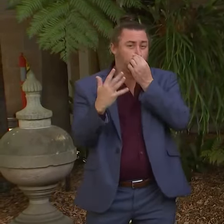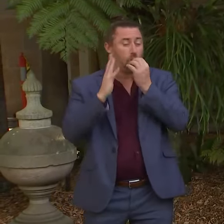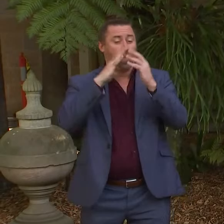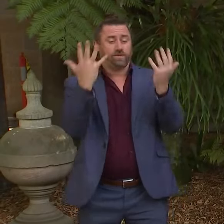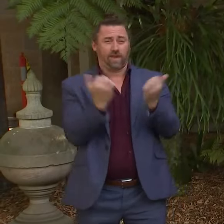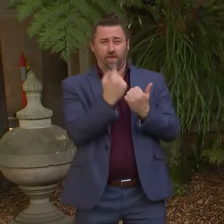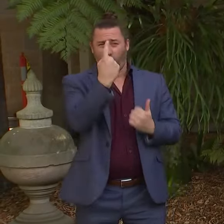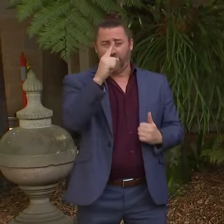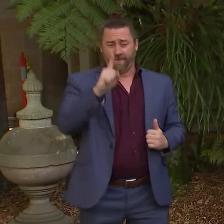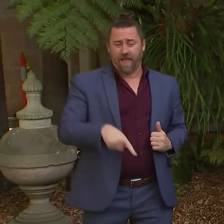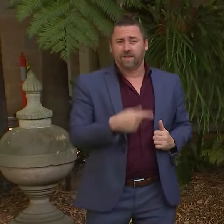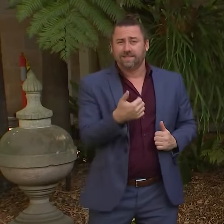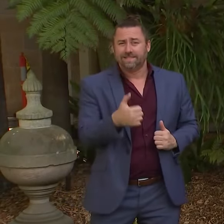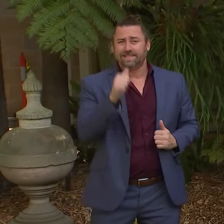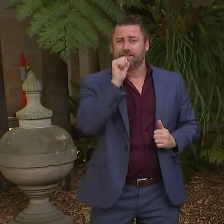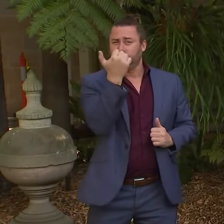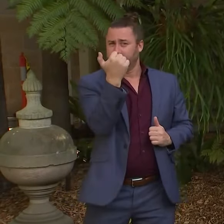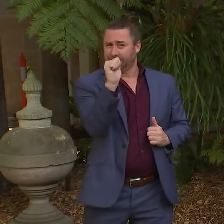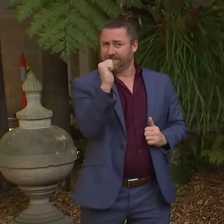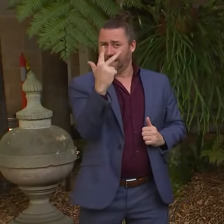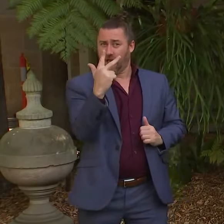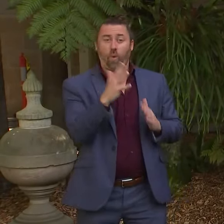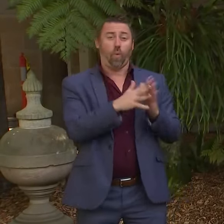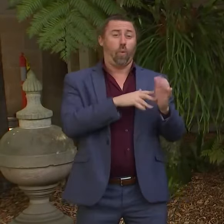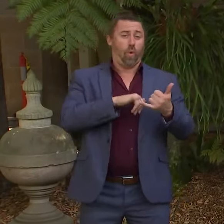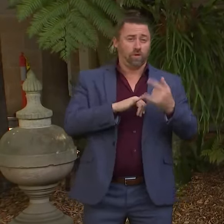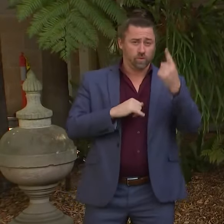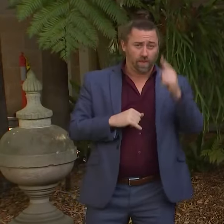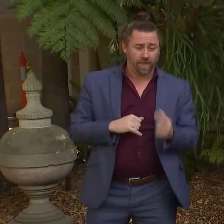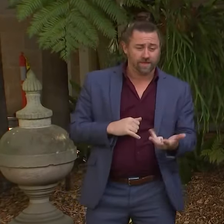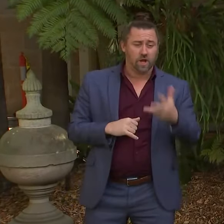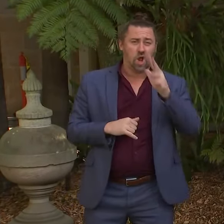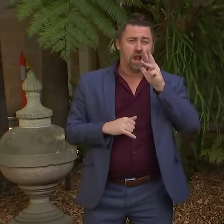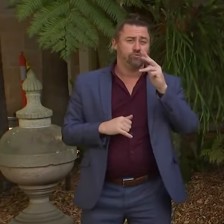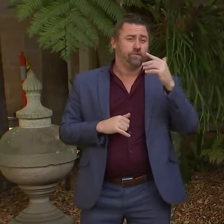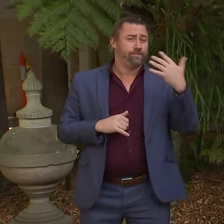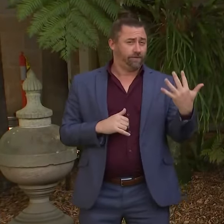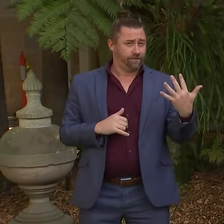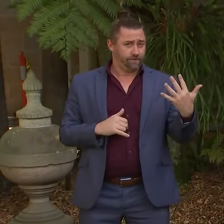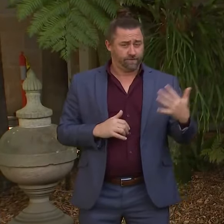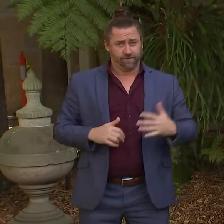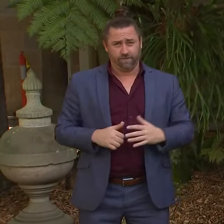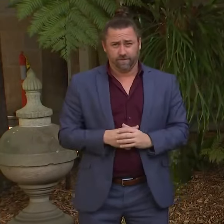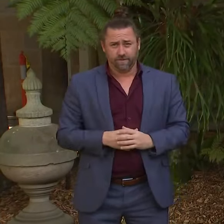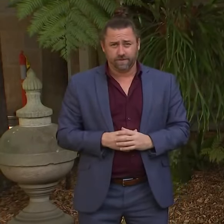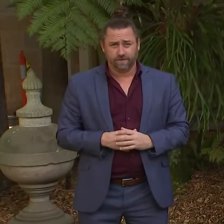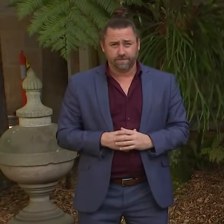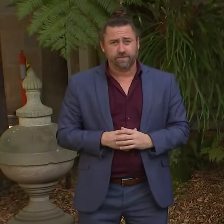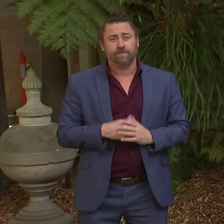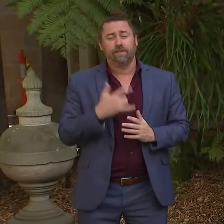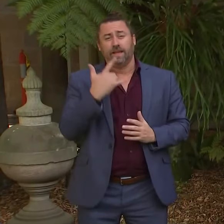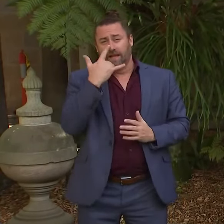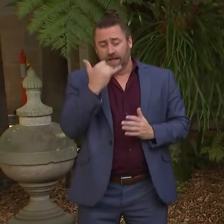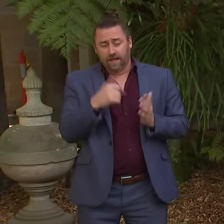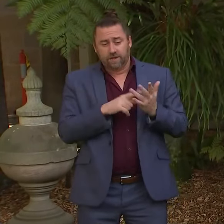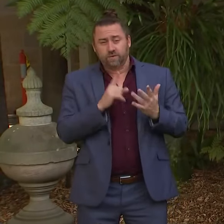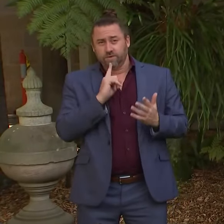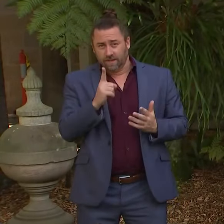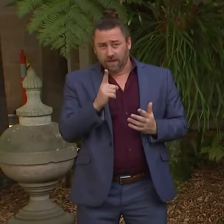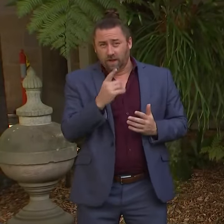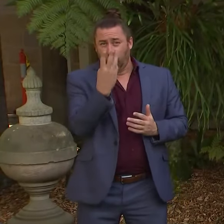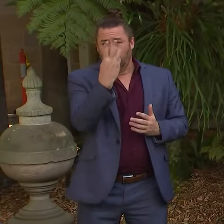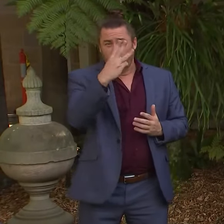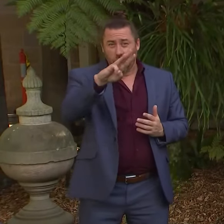,668 down from 1,905 yesterday. Now I do want to report sadly today I'm reporting